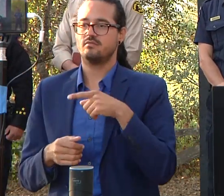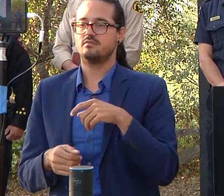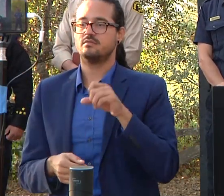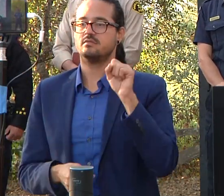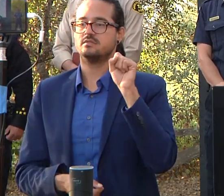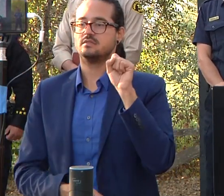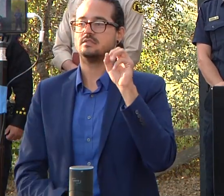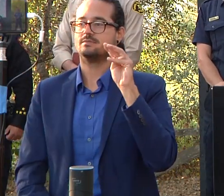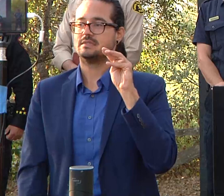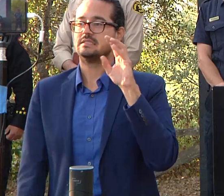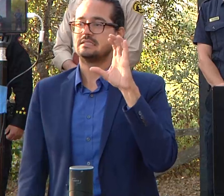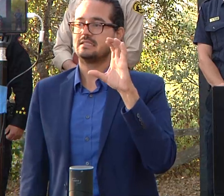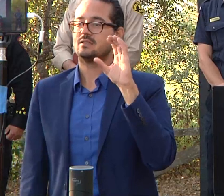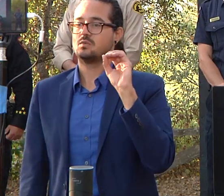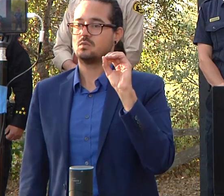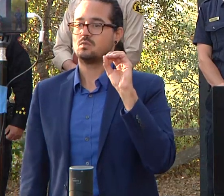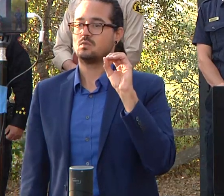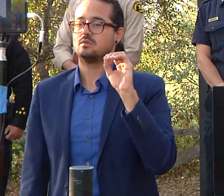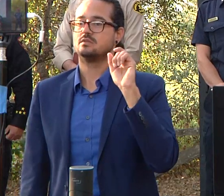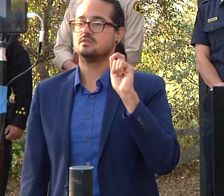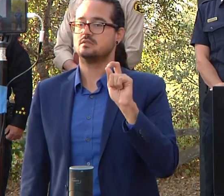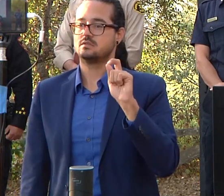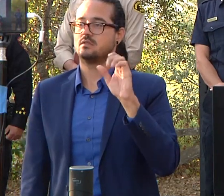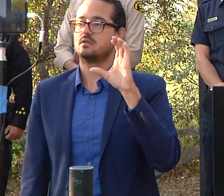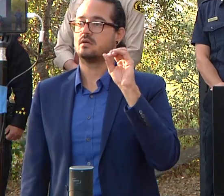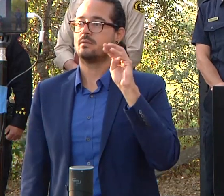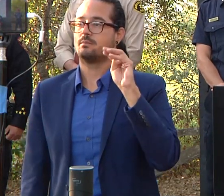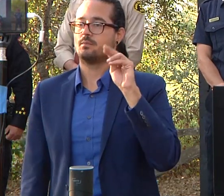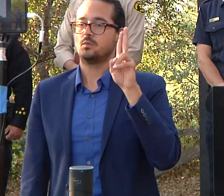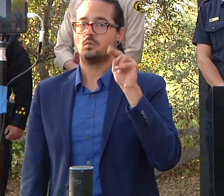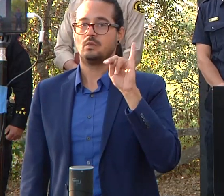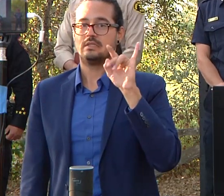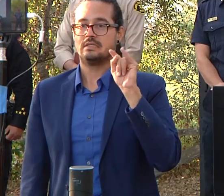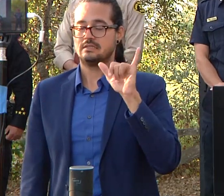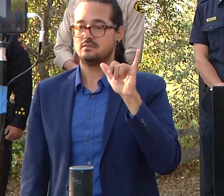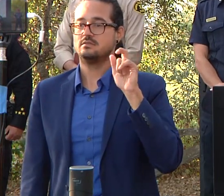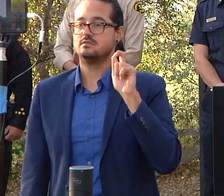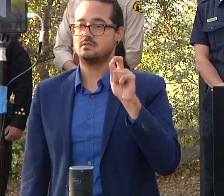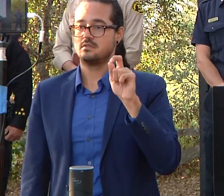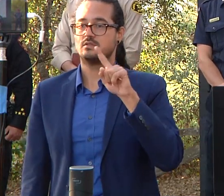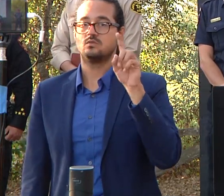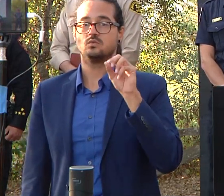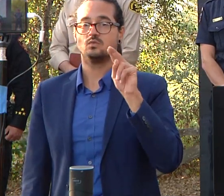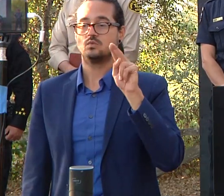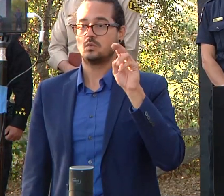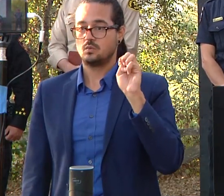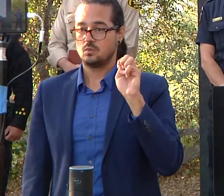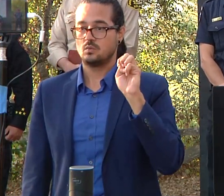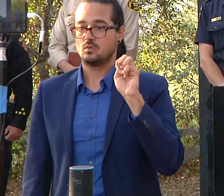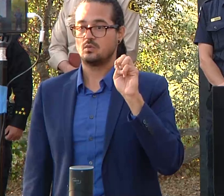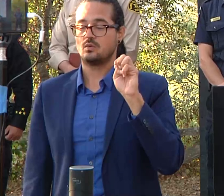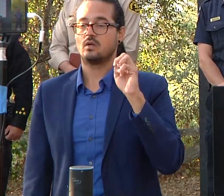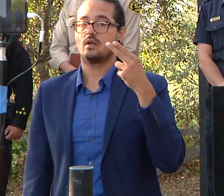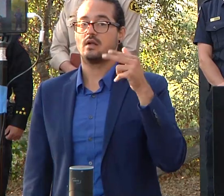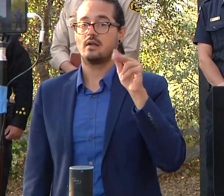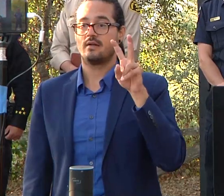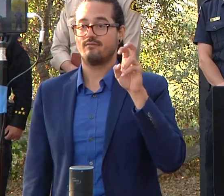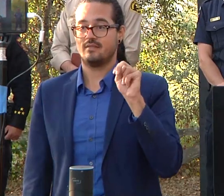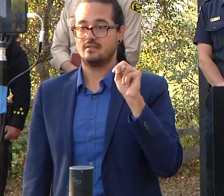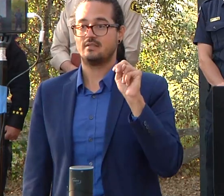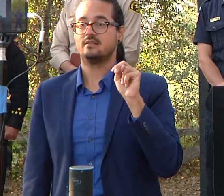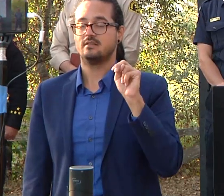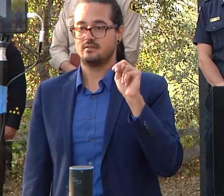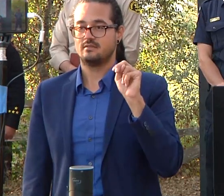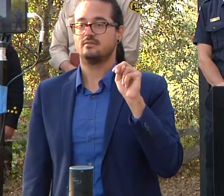.community.zonehaven that's smco.community.zonehaven